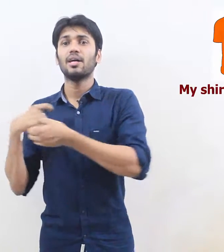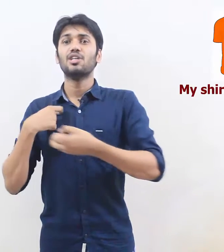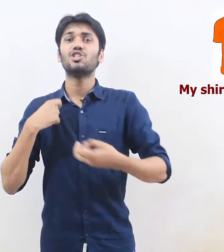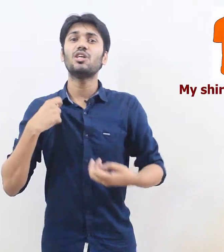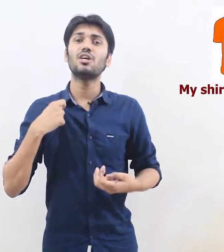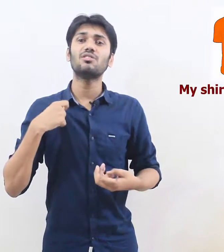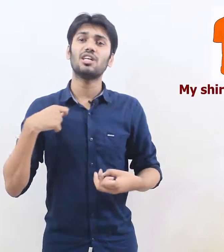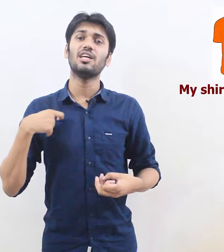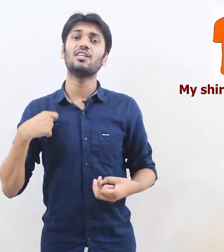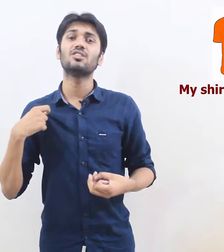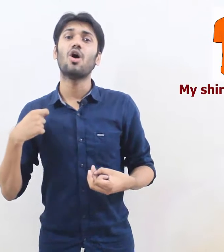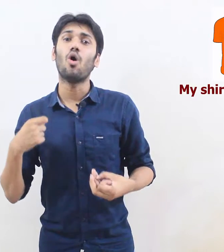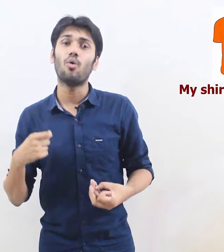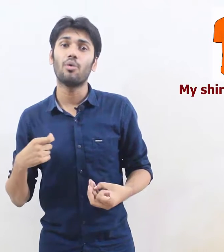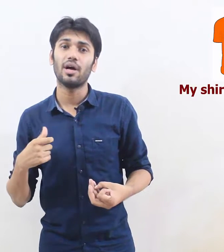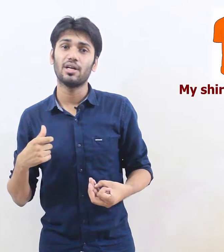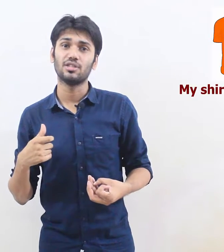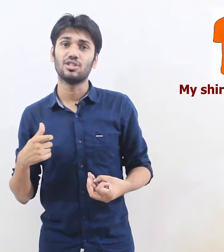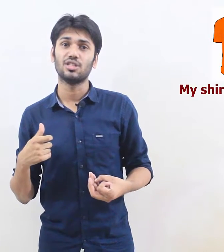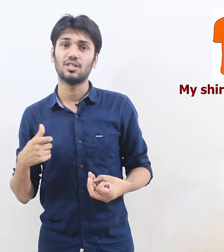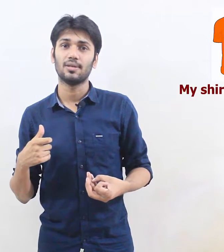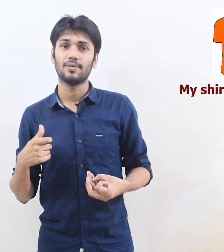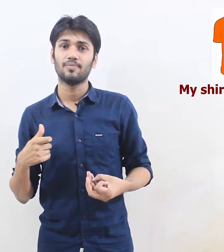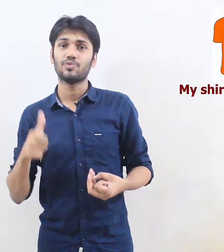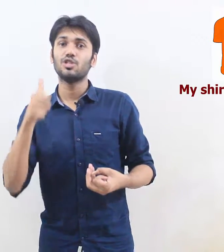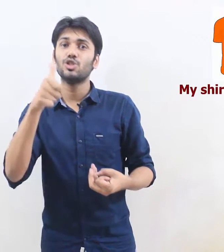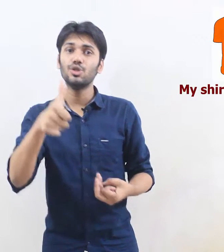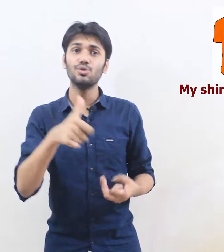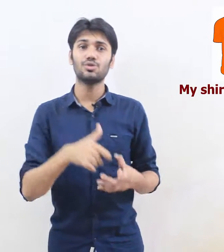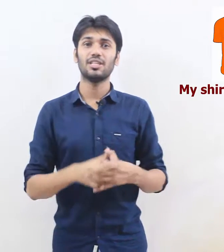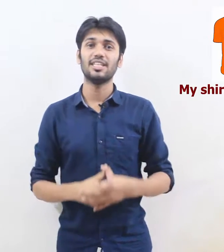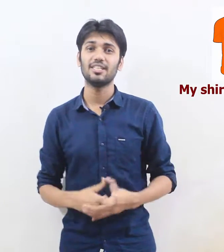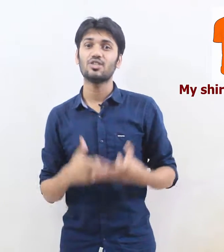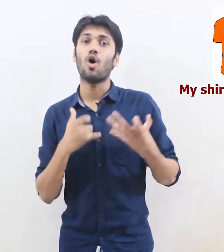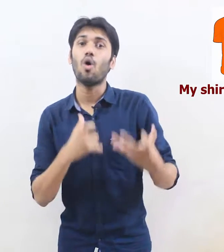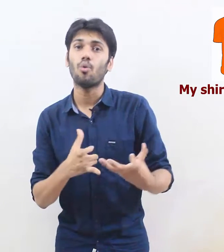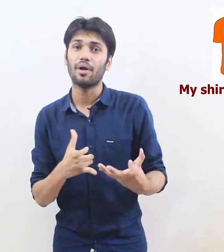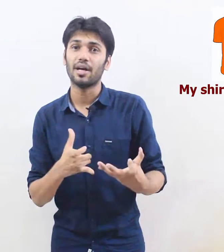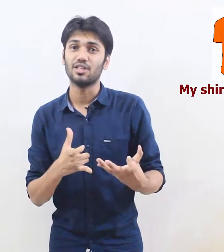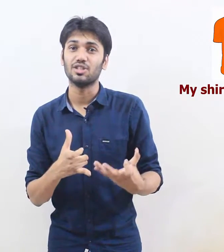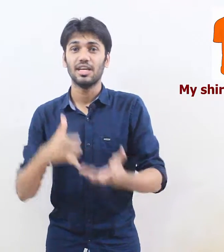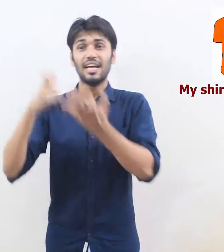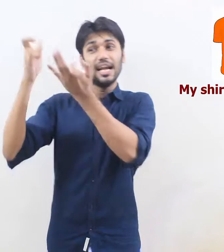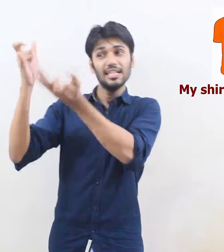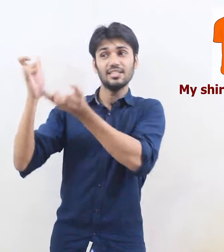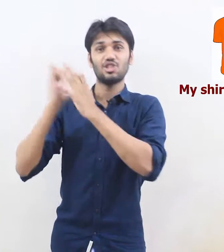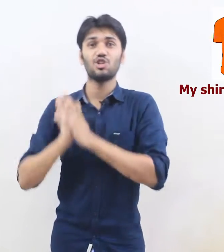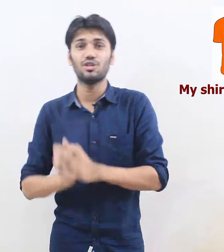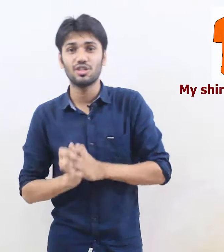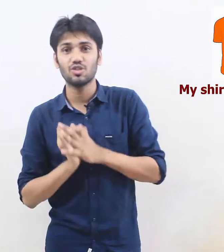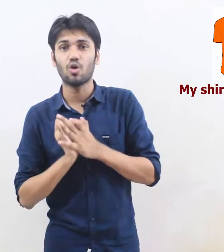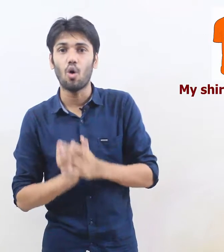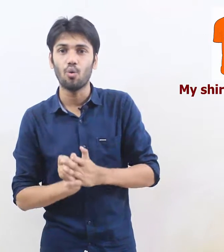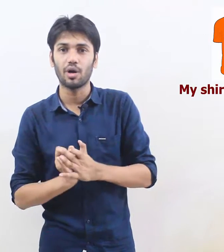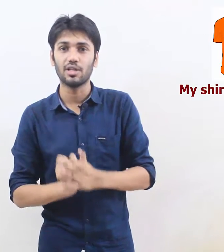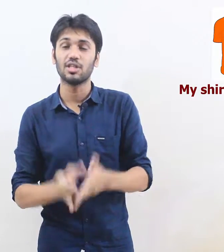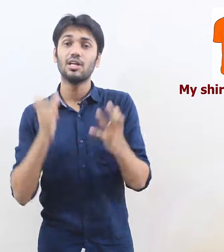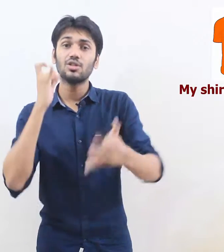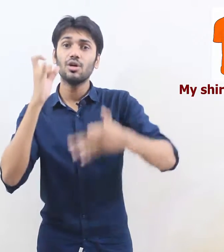shirt is orange the juice is orange his shirt is orange so